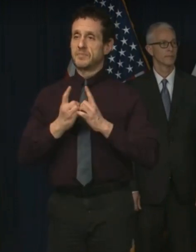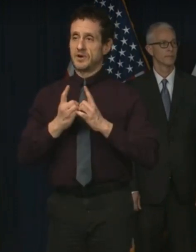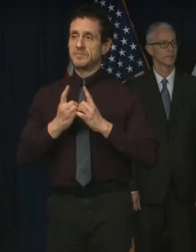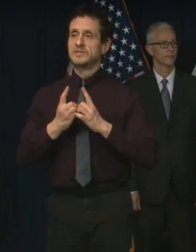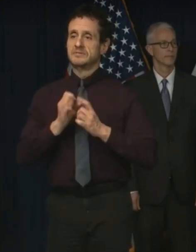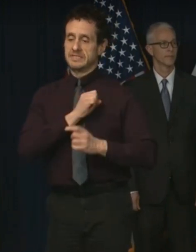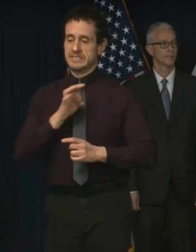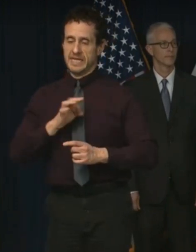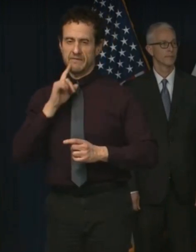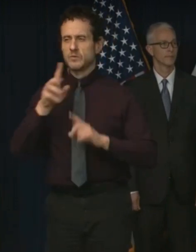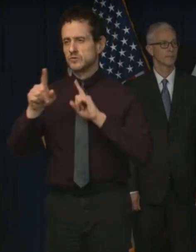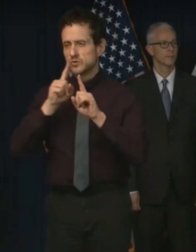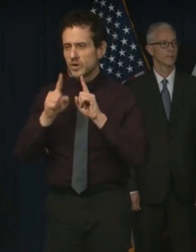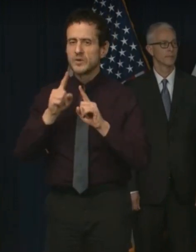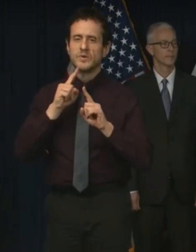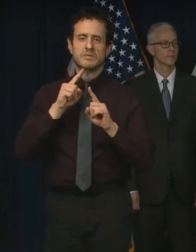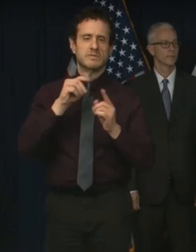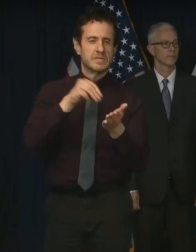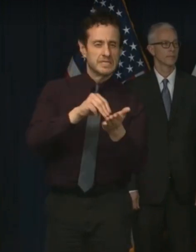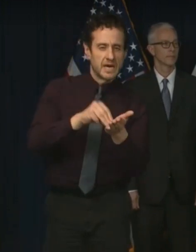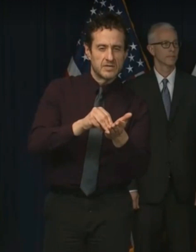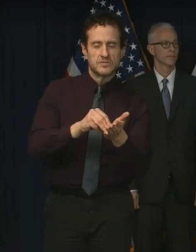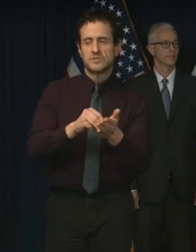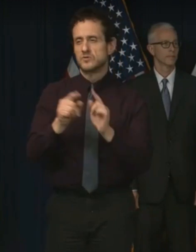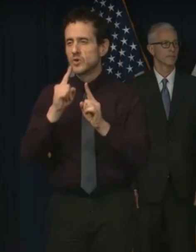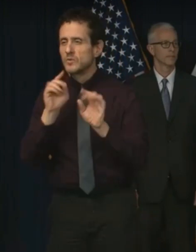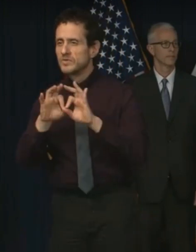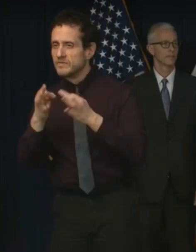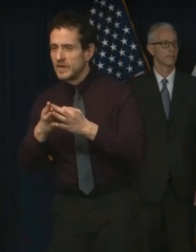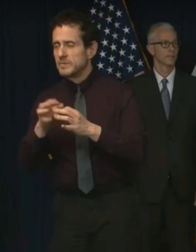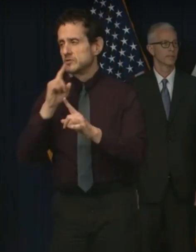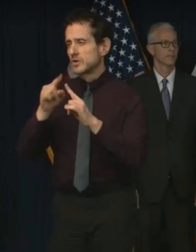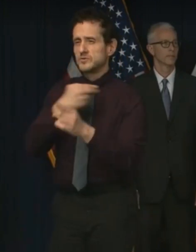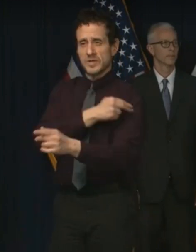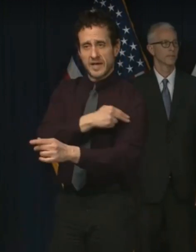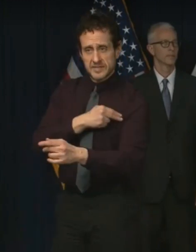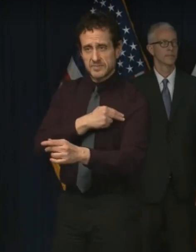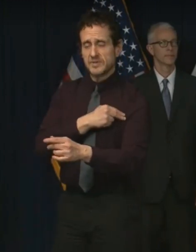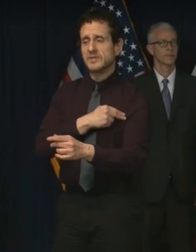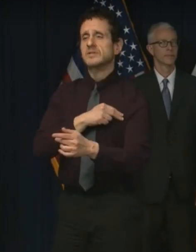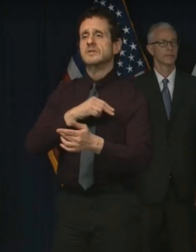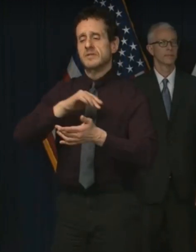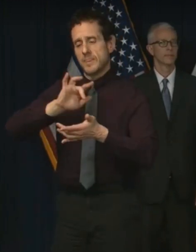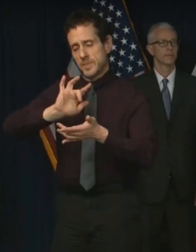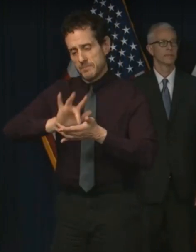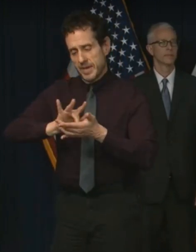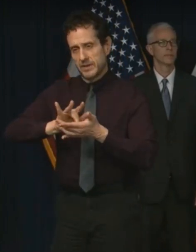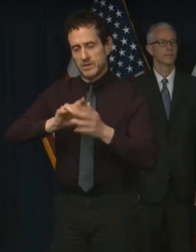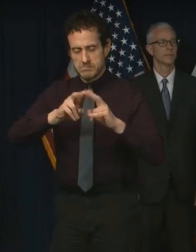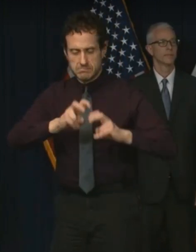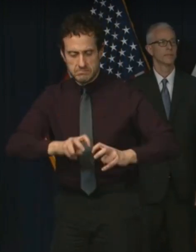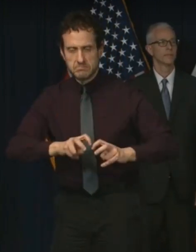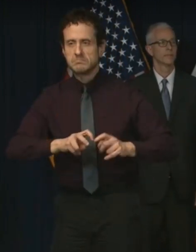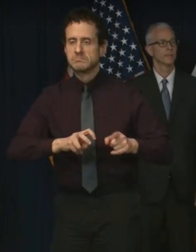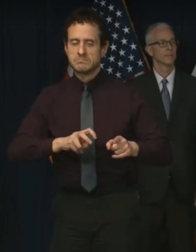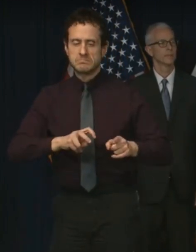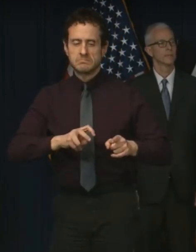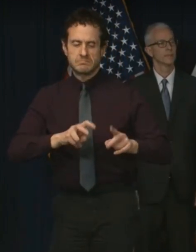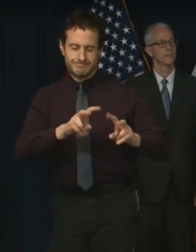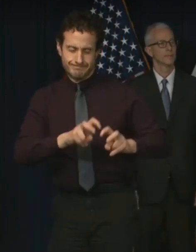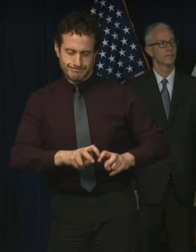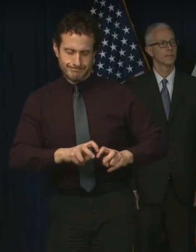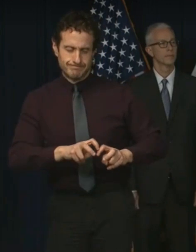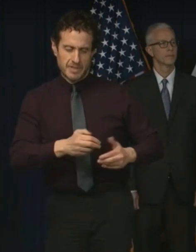pediatricians, are talking with the family, are talking with the hospital, the medical examiner, to discuss the entire medical